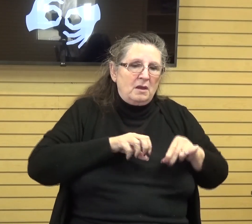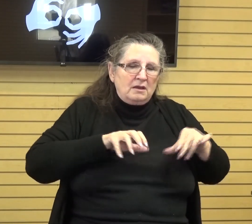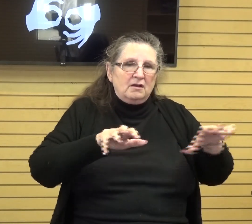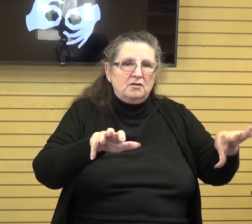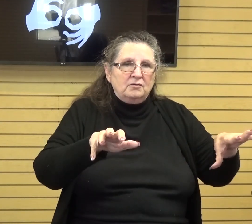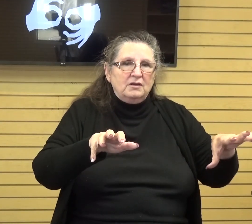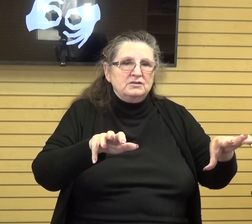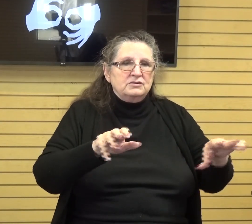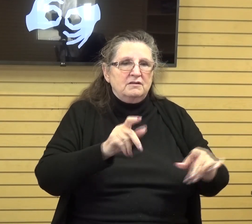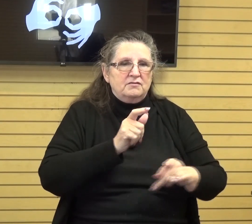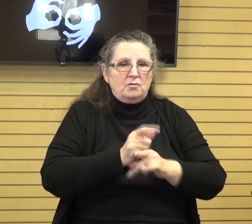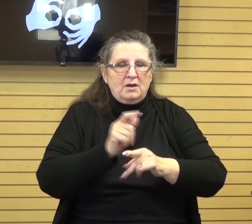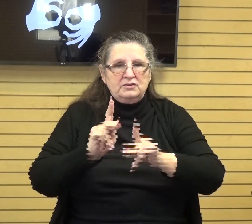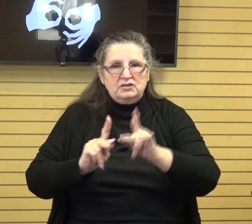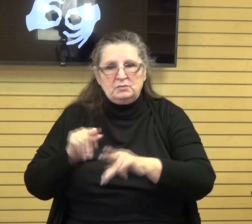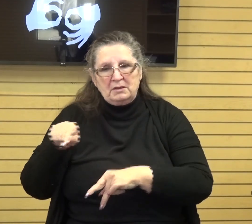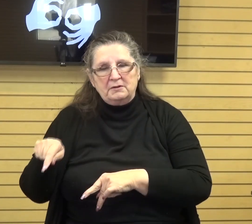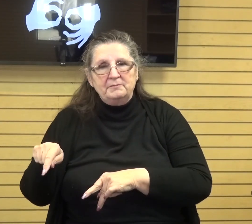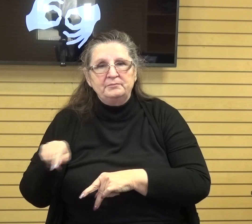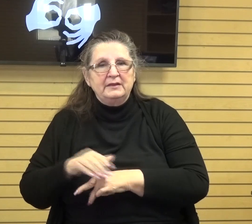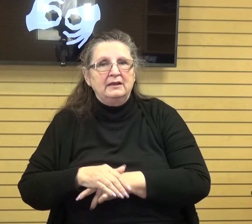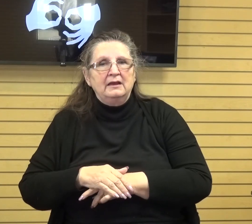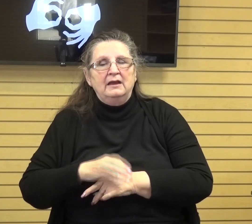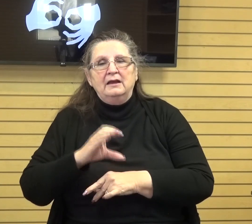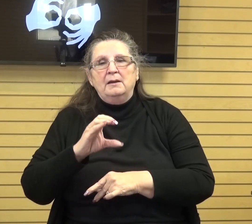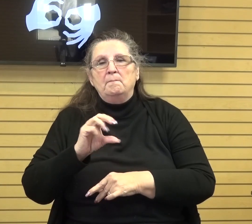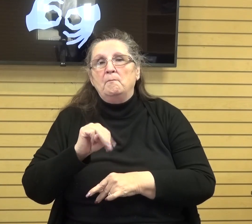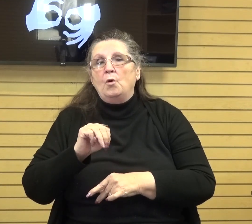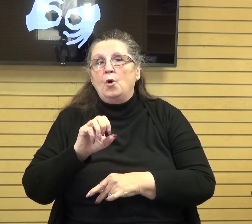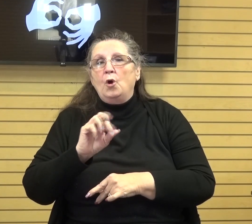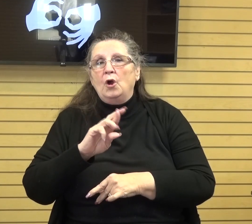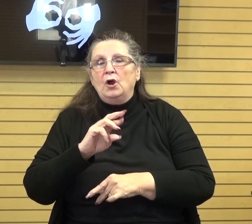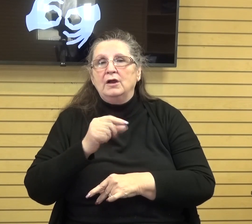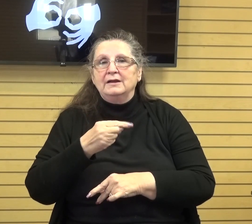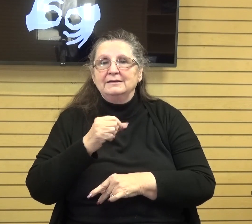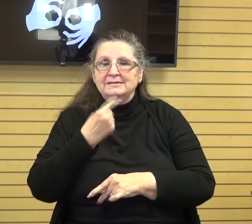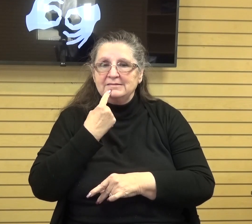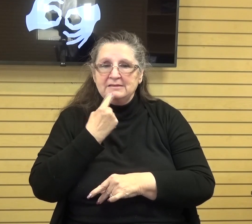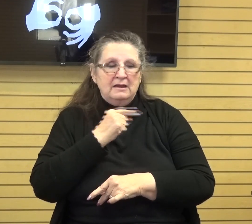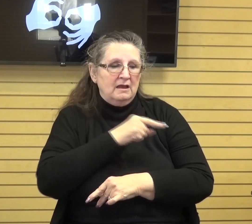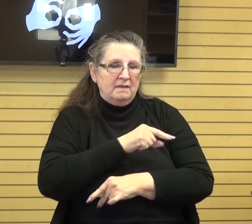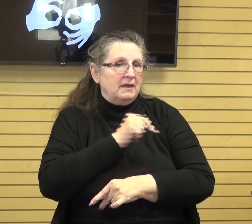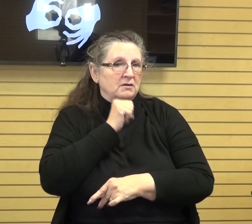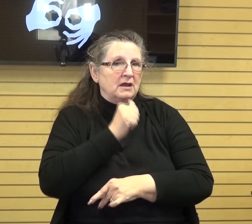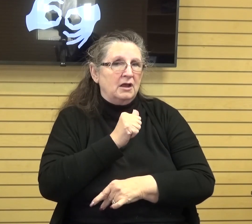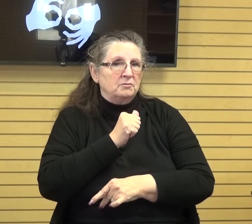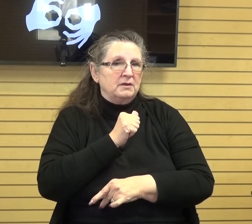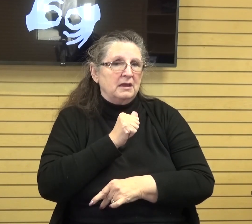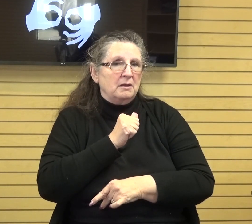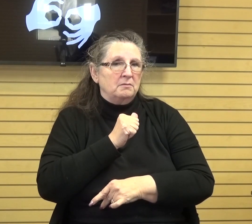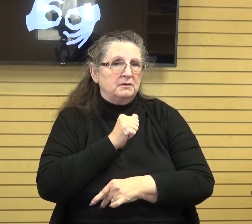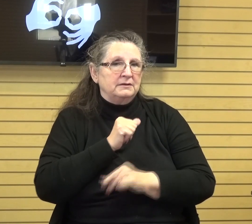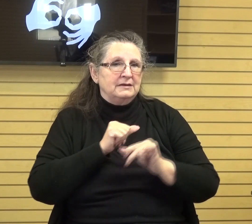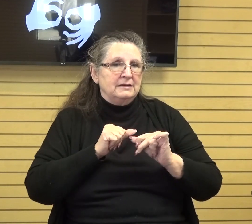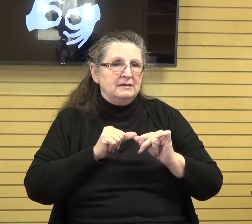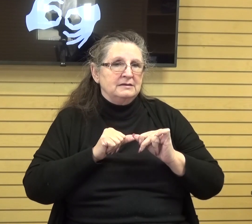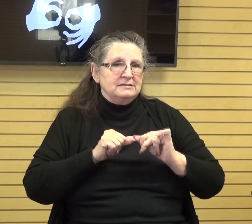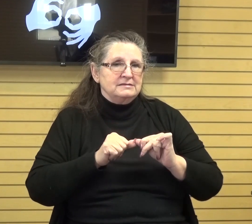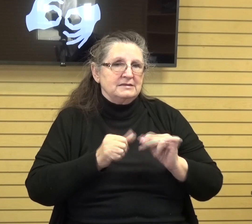g campbell morgan puts it this way they won't be able to stand the test of the judgment and therefore